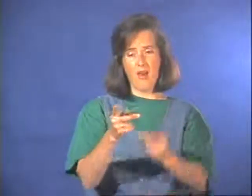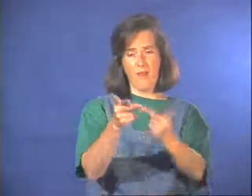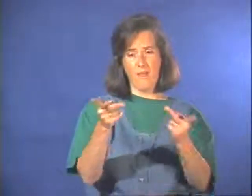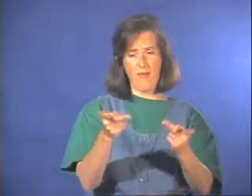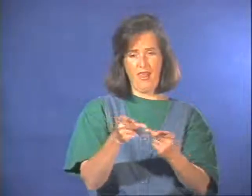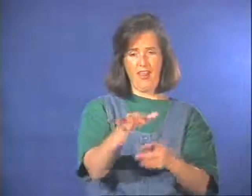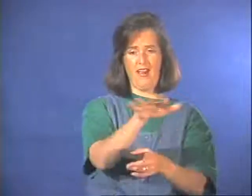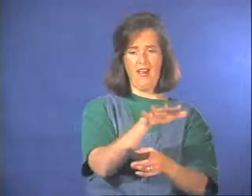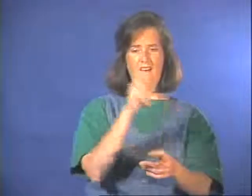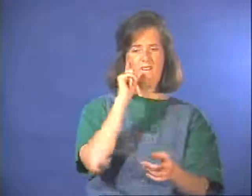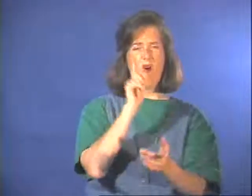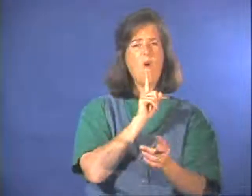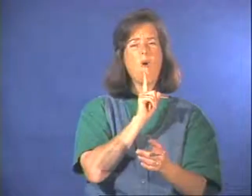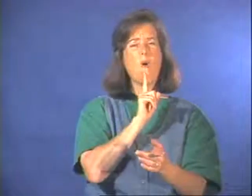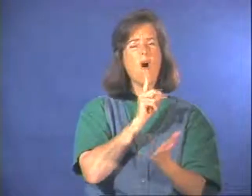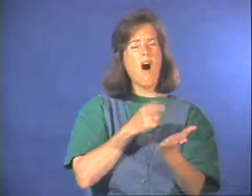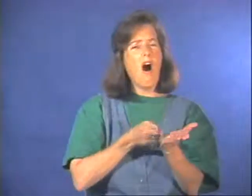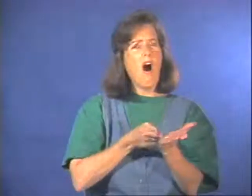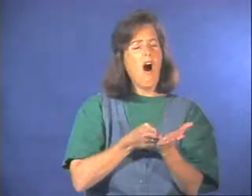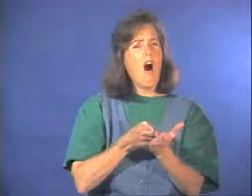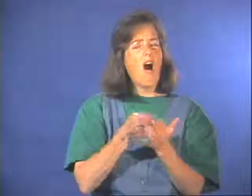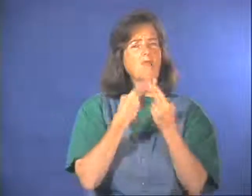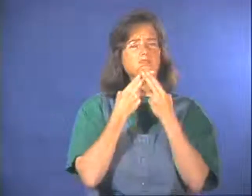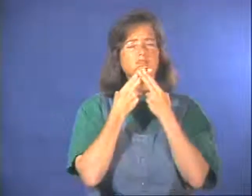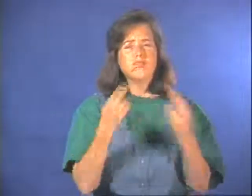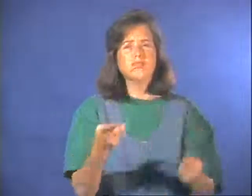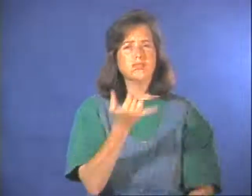And a place for honest mistakes.